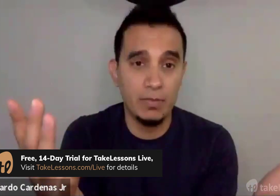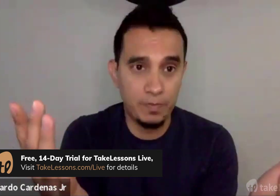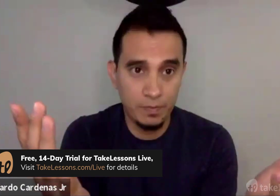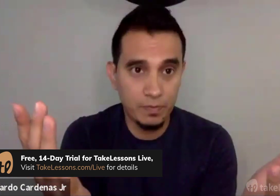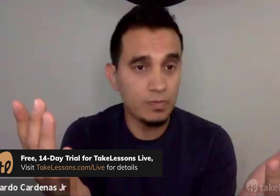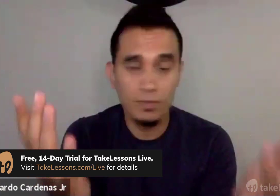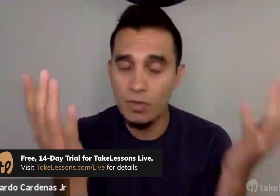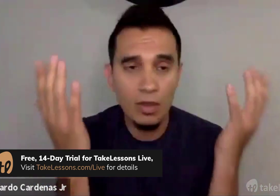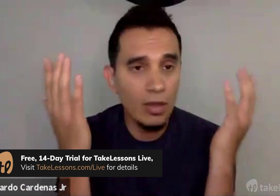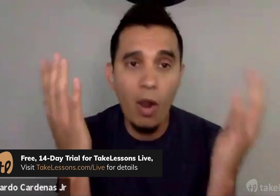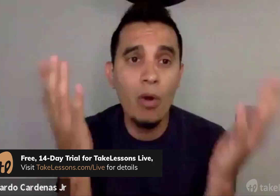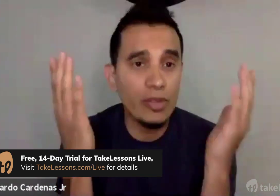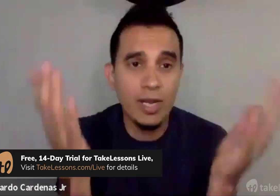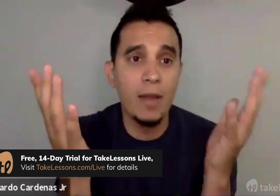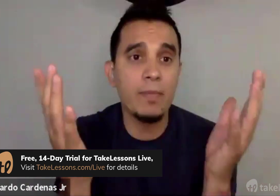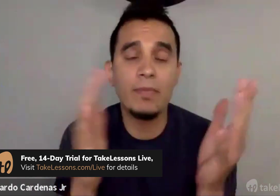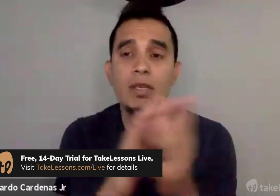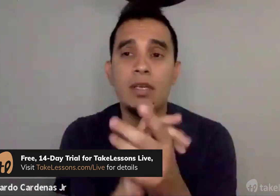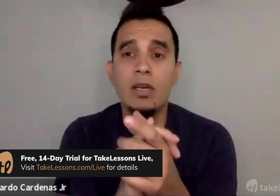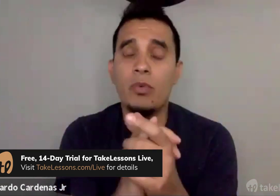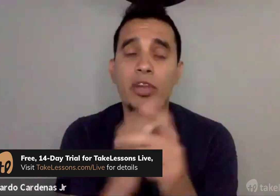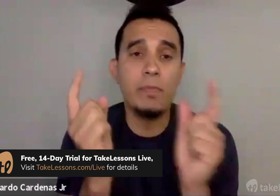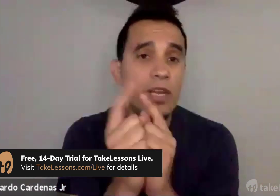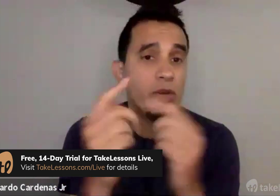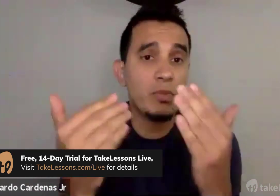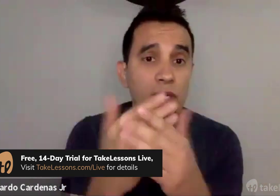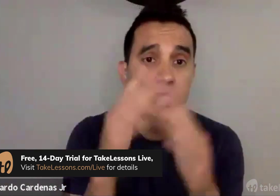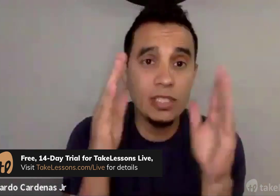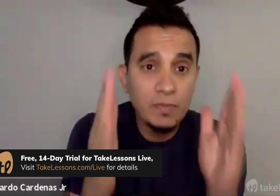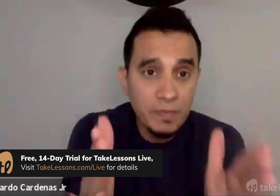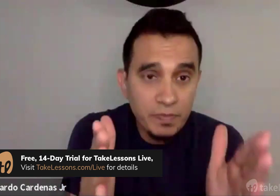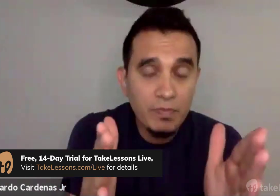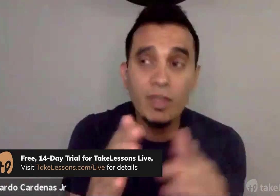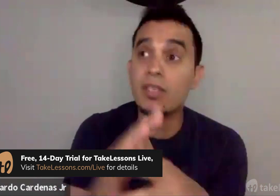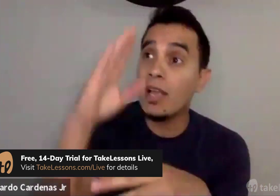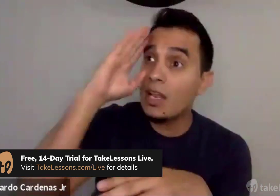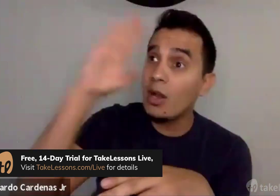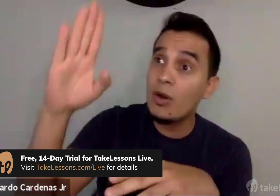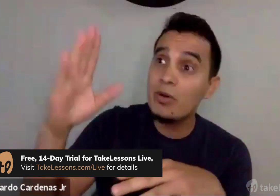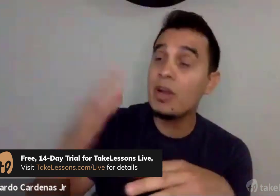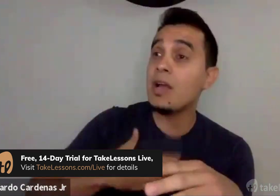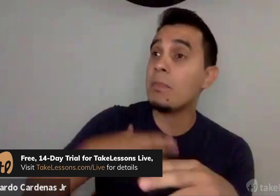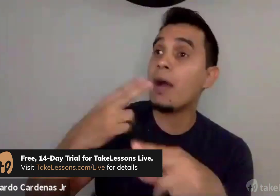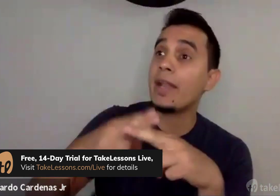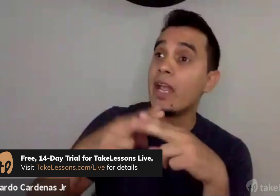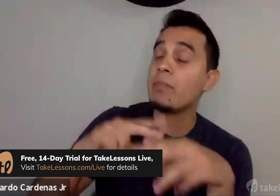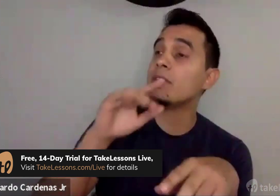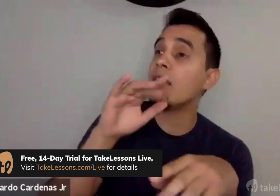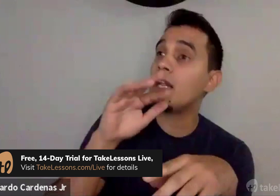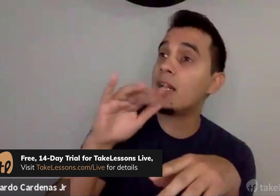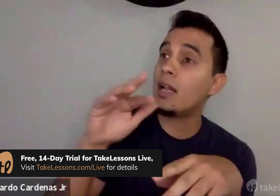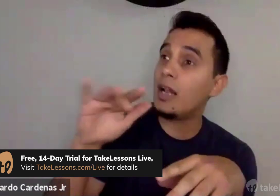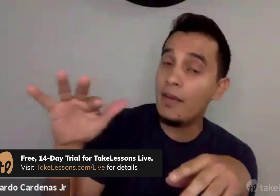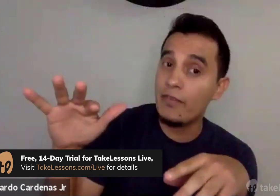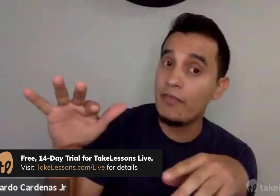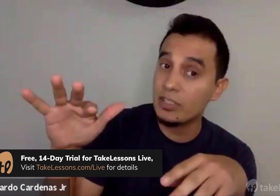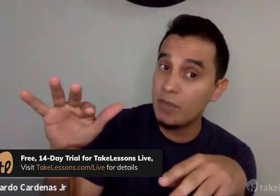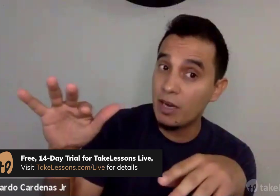all the time. When you meet a new person, say hello, my name is la-la-la-la-la, fingerspell.